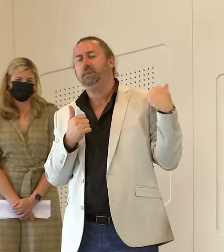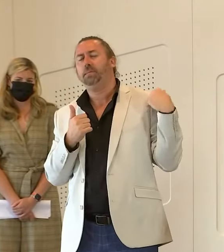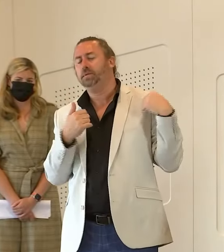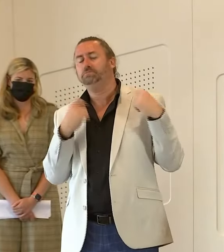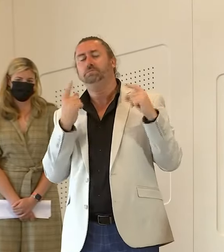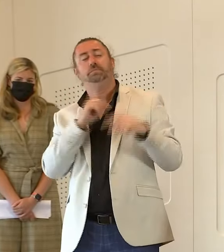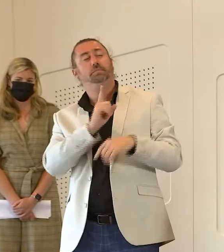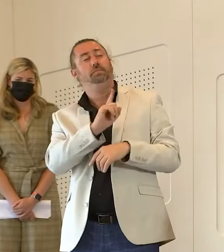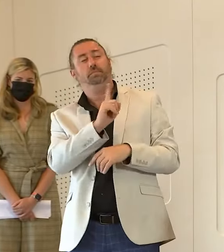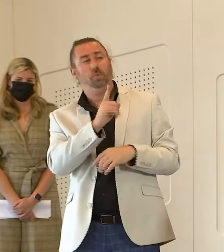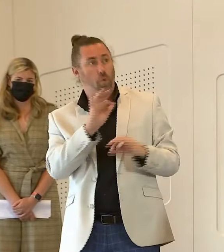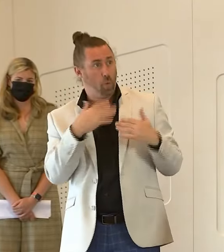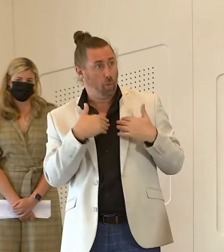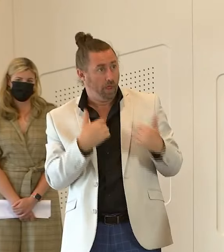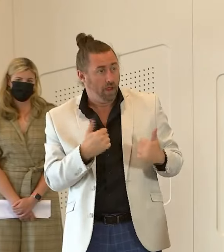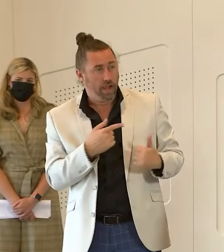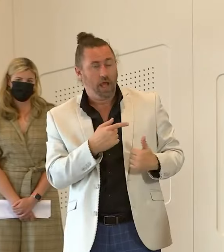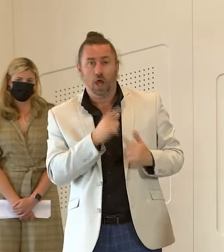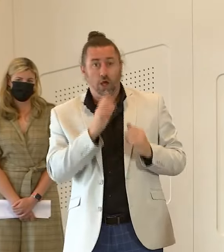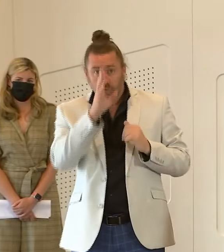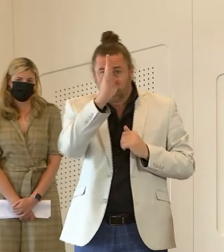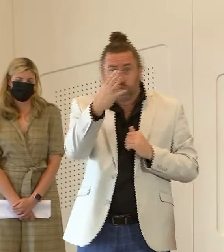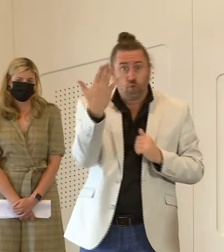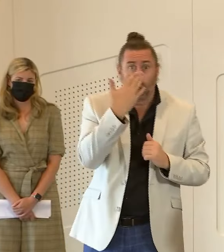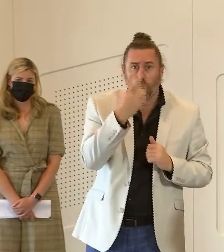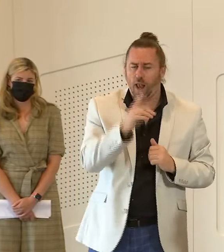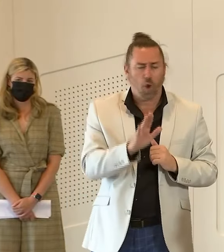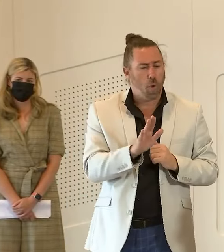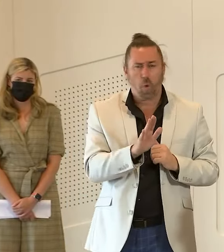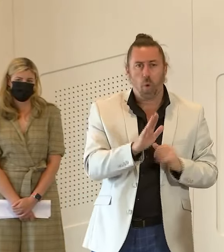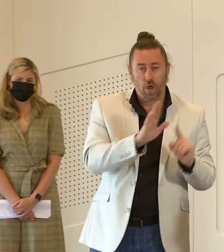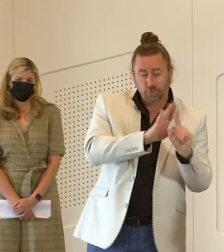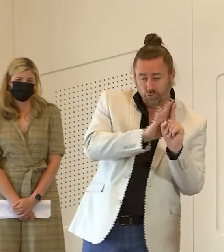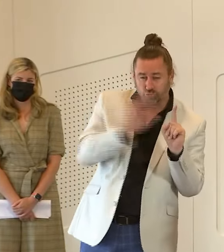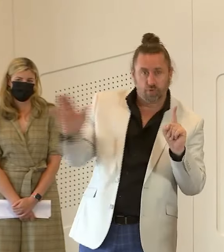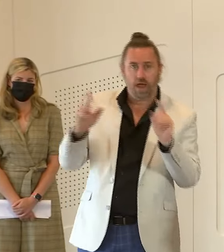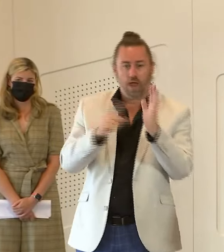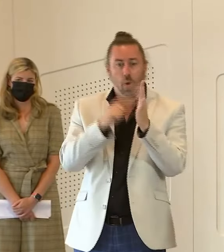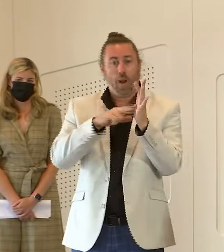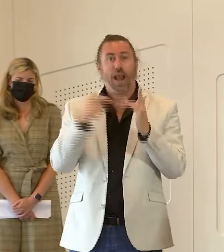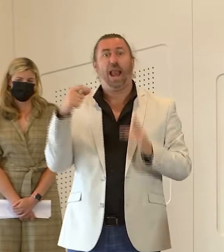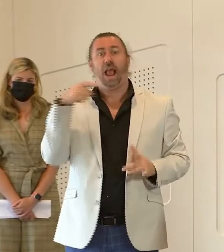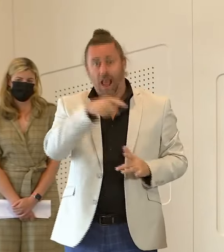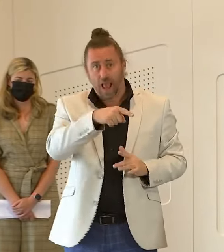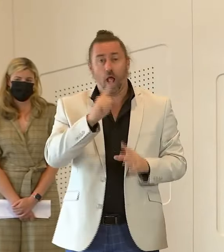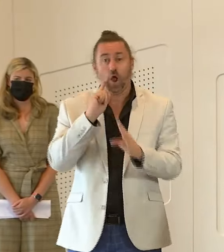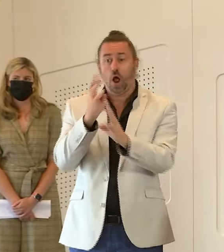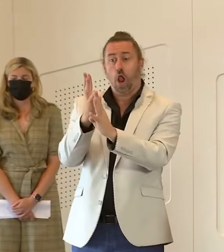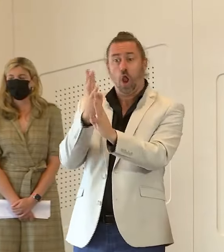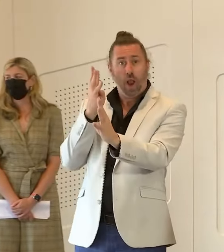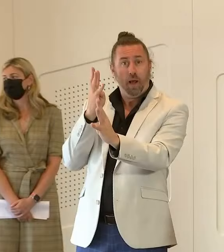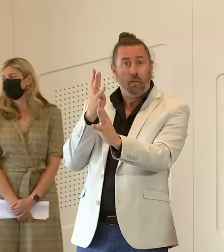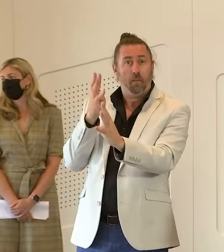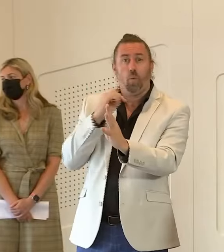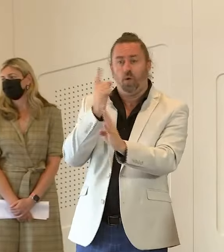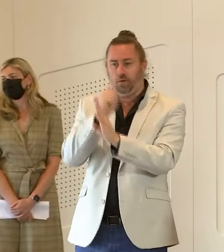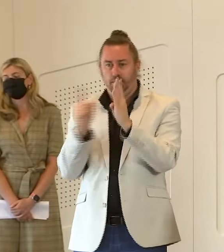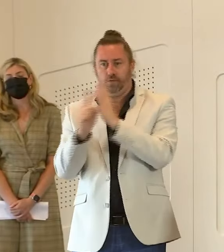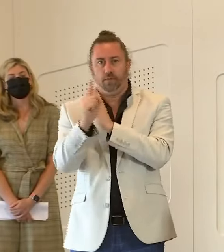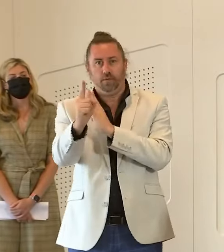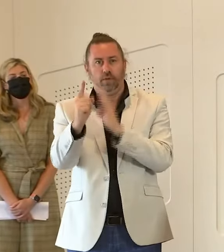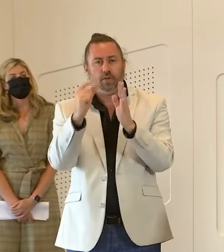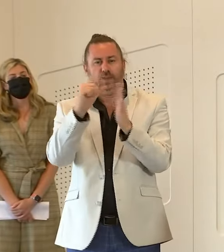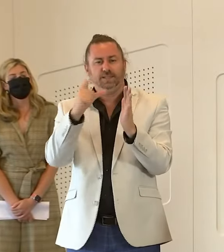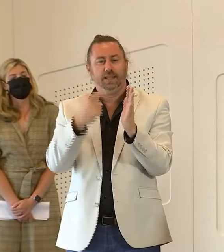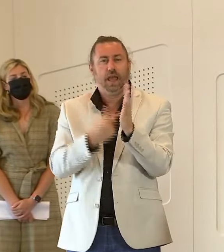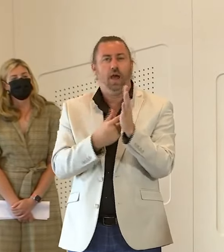don't take them to school they can take them straight to one of our testing clinics and either line up for a pcr or they will get